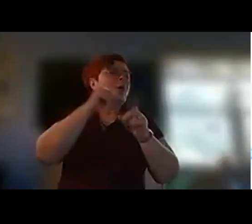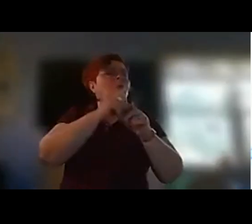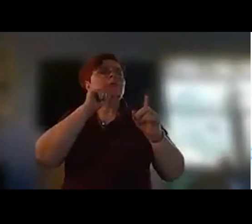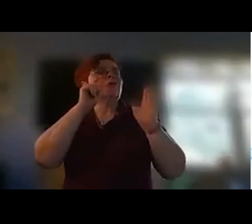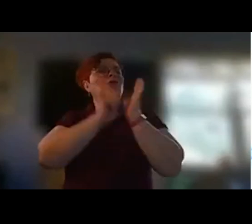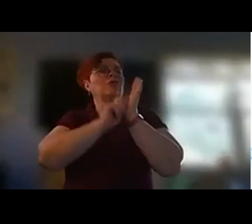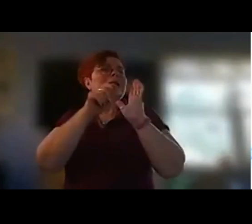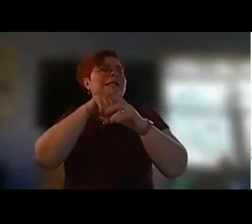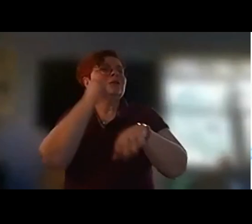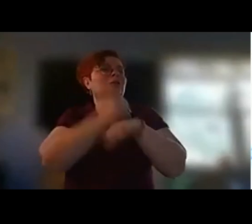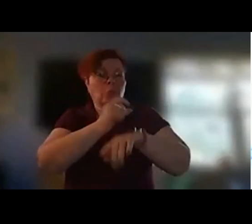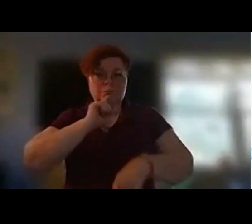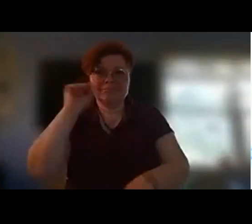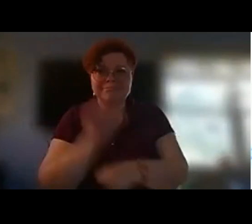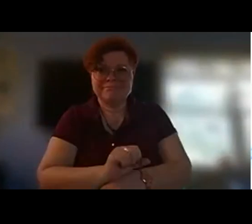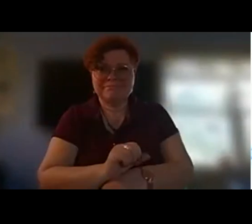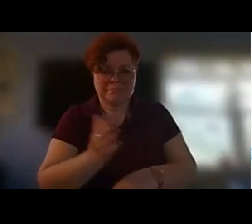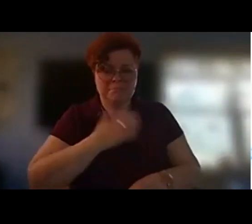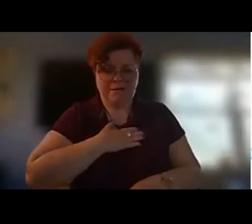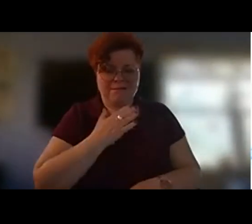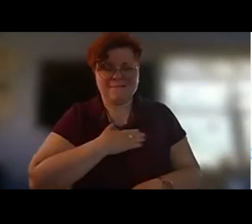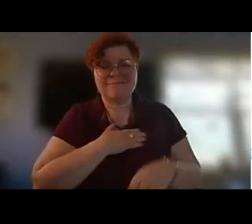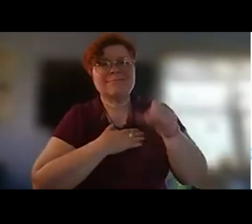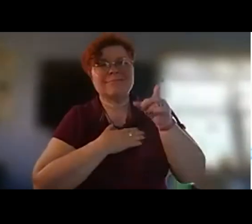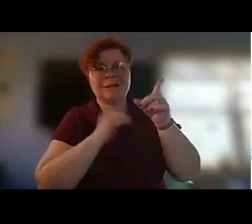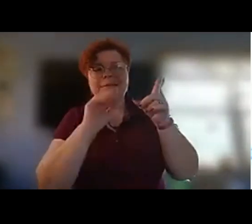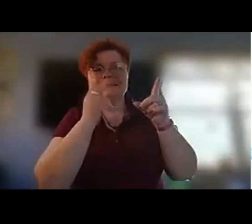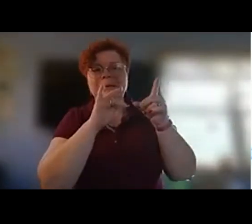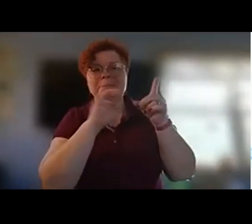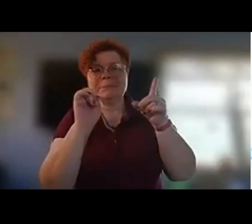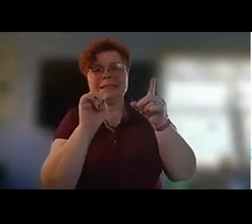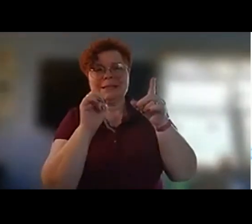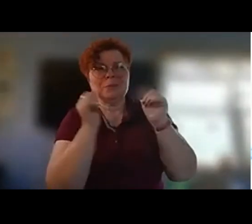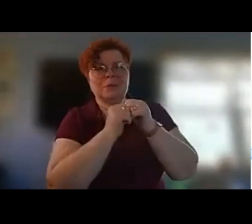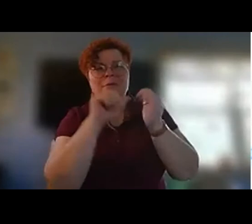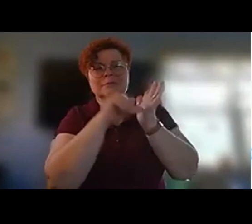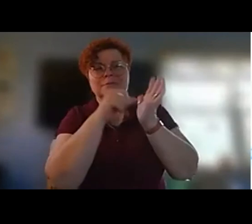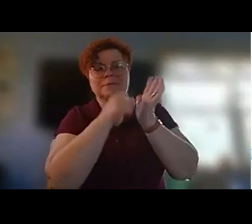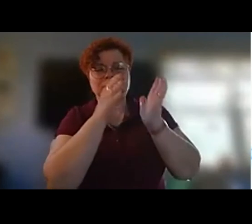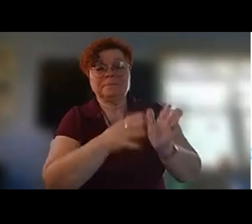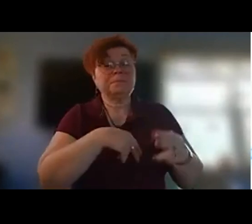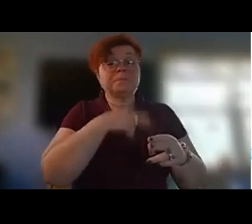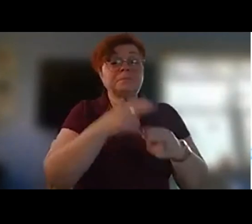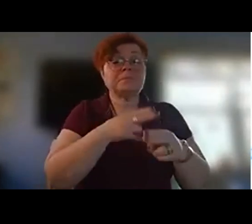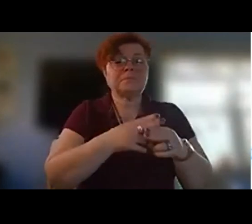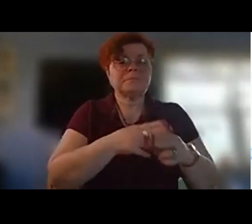they are uh up at sunapi on his sculpture and this poem is called sunapi mandala and